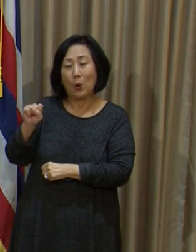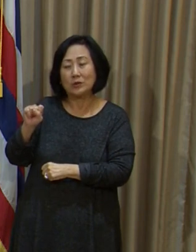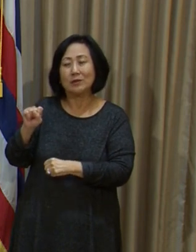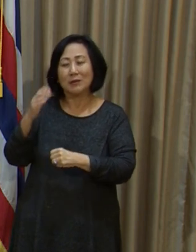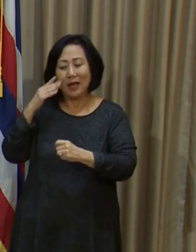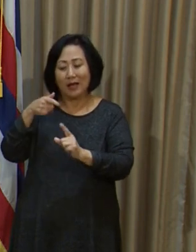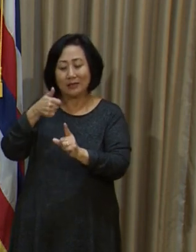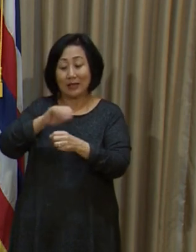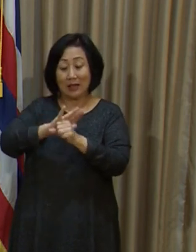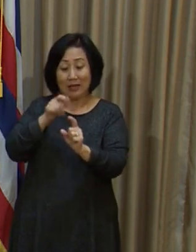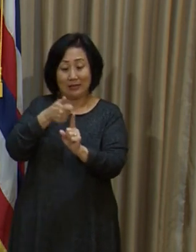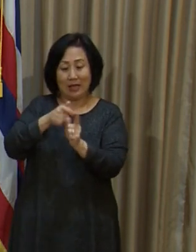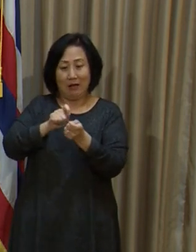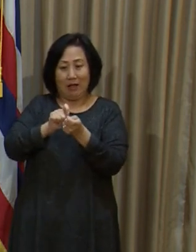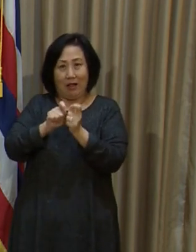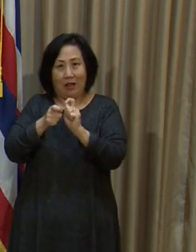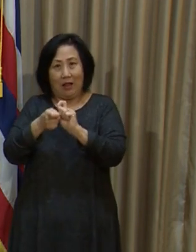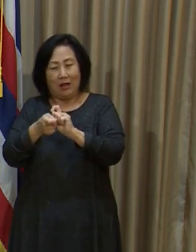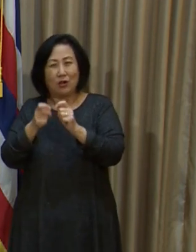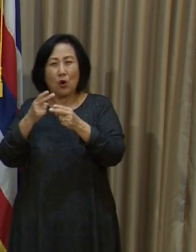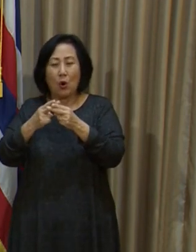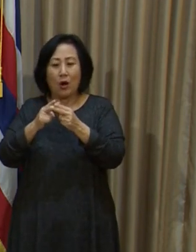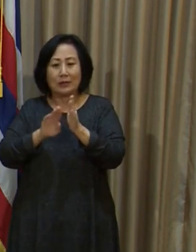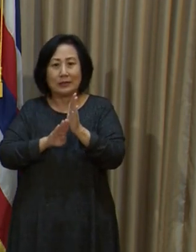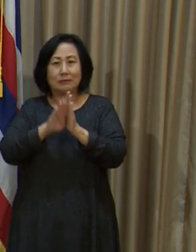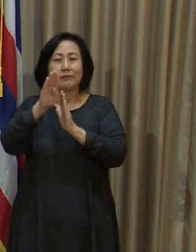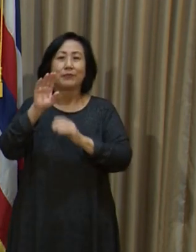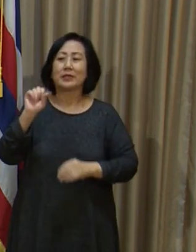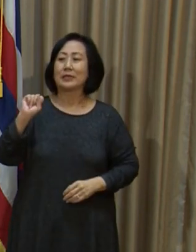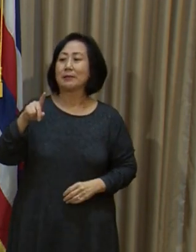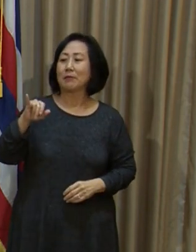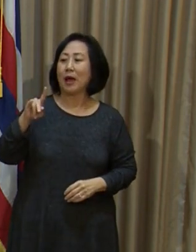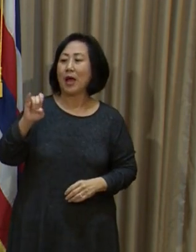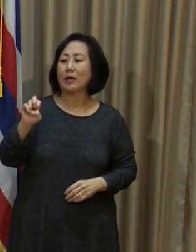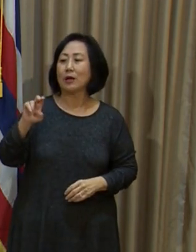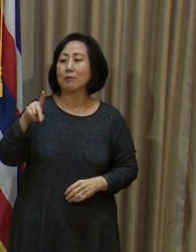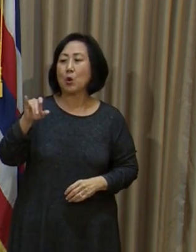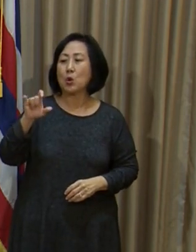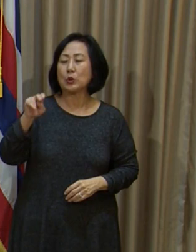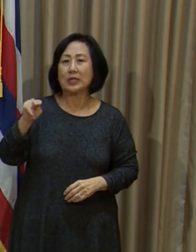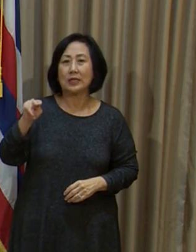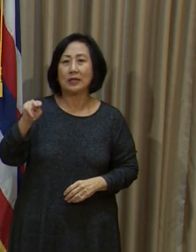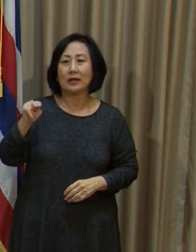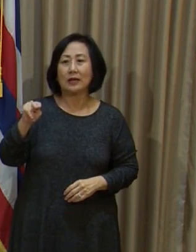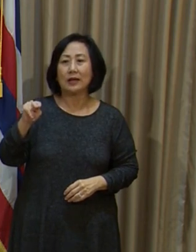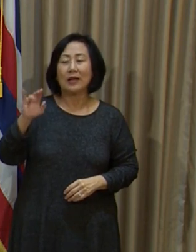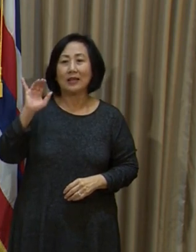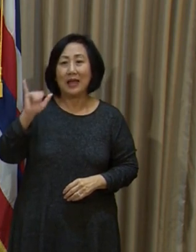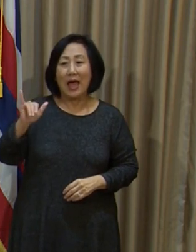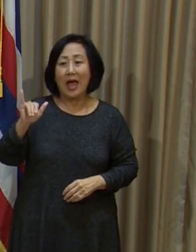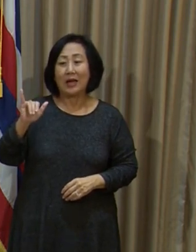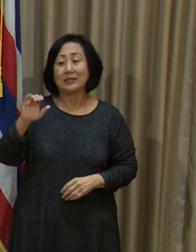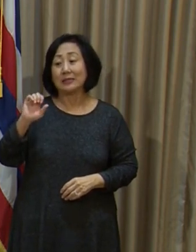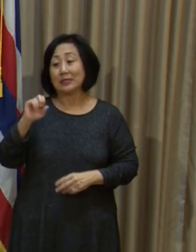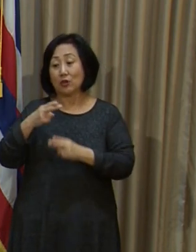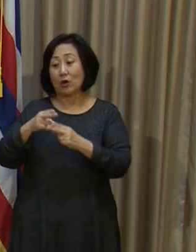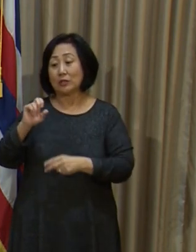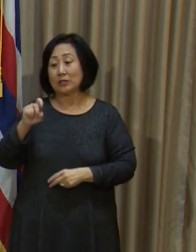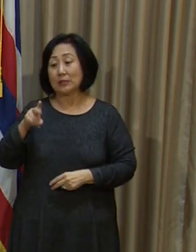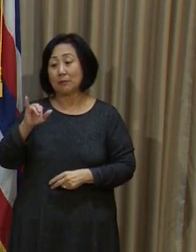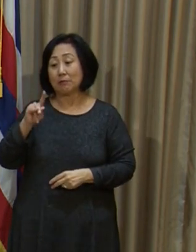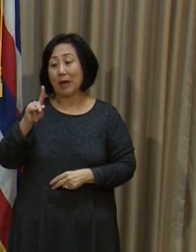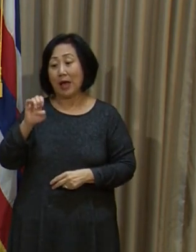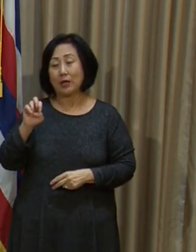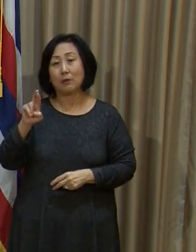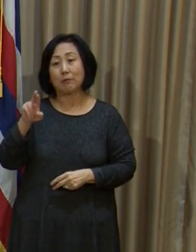mutations in the spike protein, which is the protein that mediates entry of the virus into cells. And so it allows